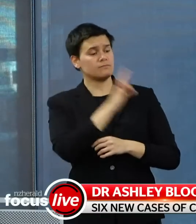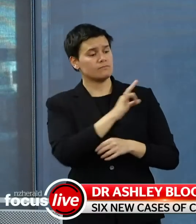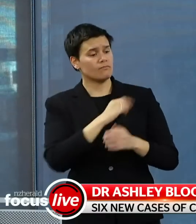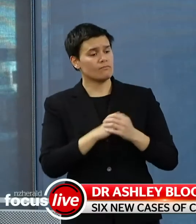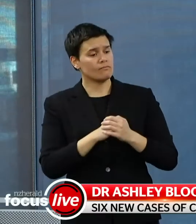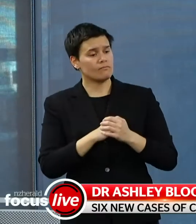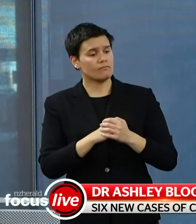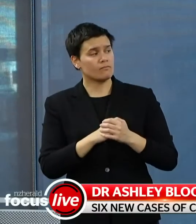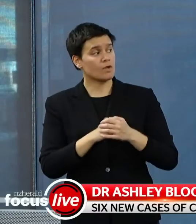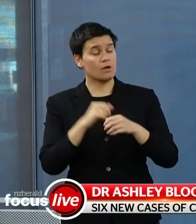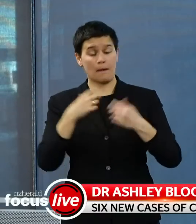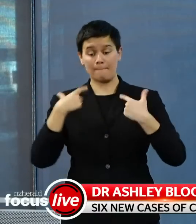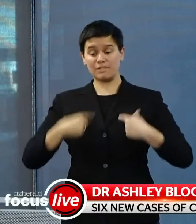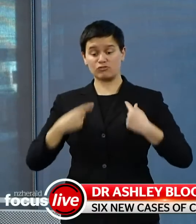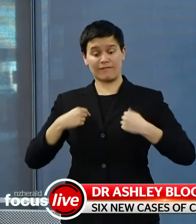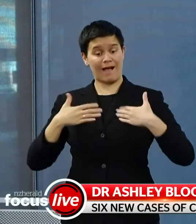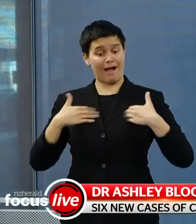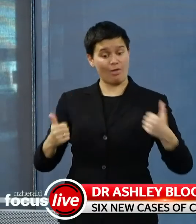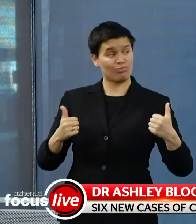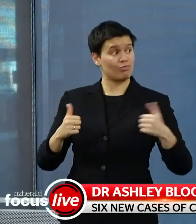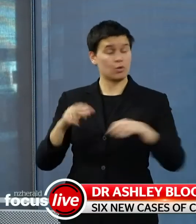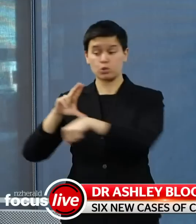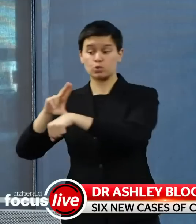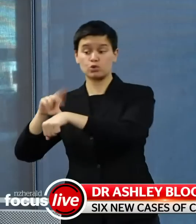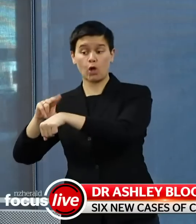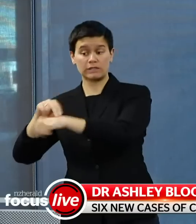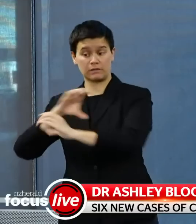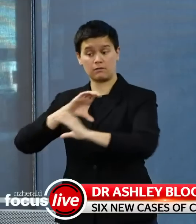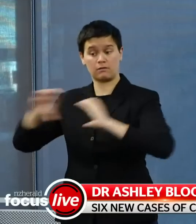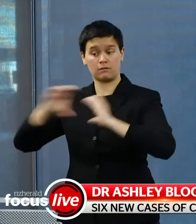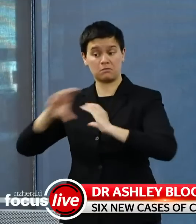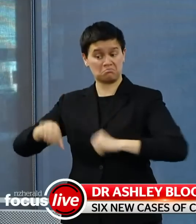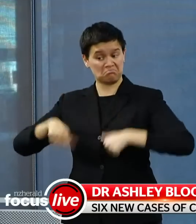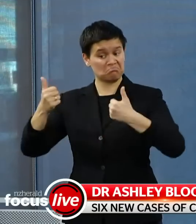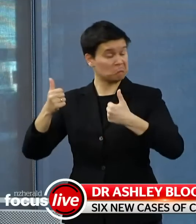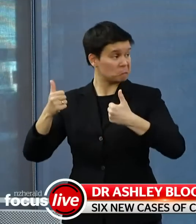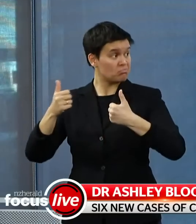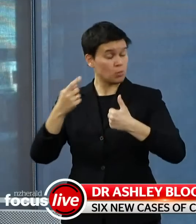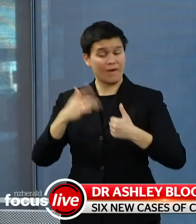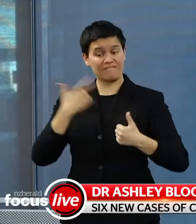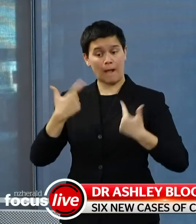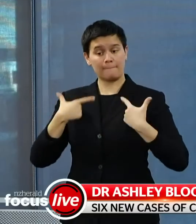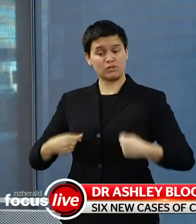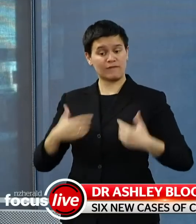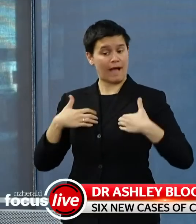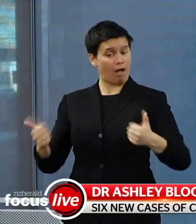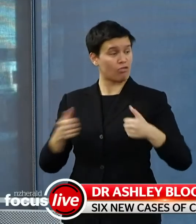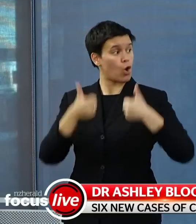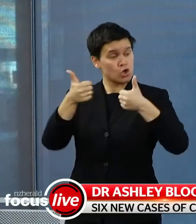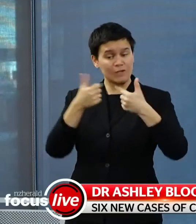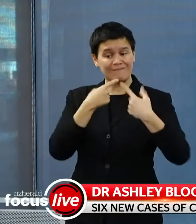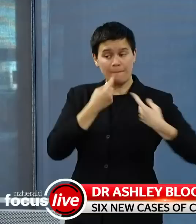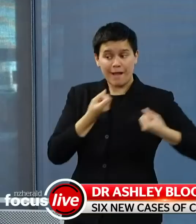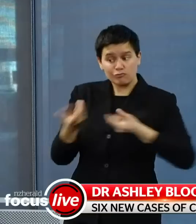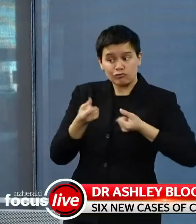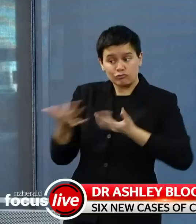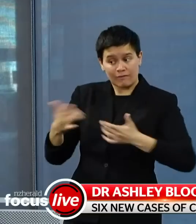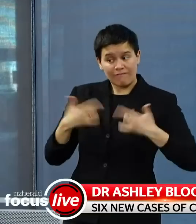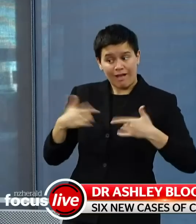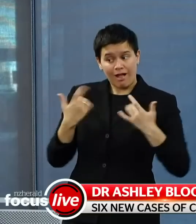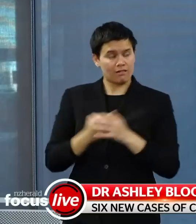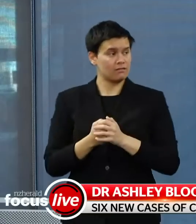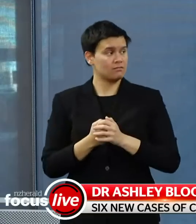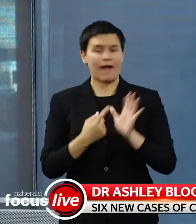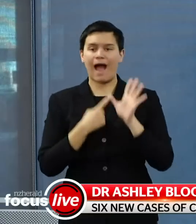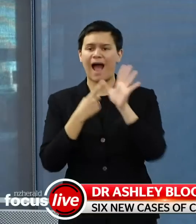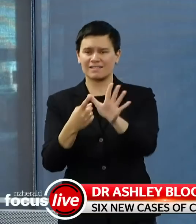communication with GPs been outstanding in your mind, or is there work to do to improve the information flow to doctors? It's a bit of a set up,